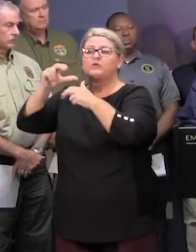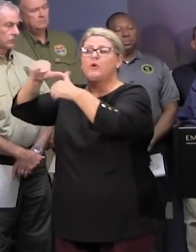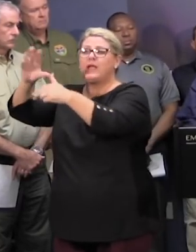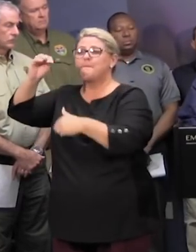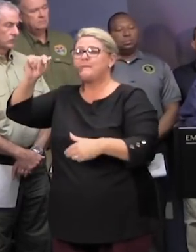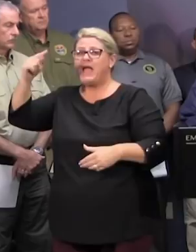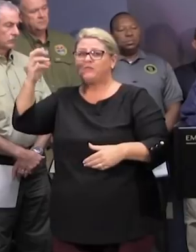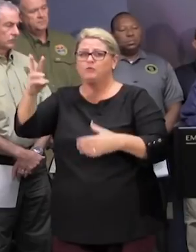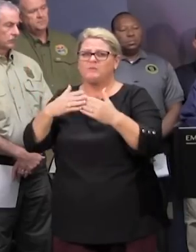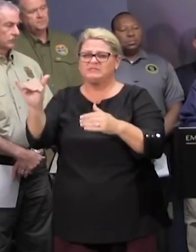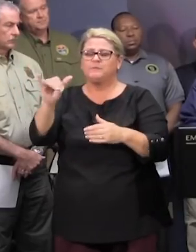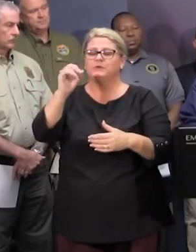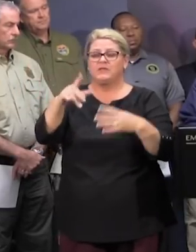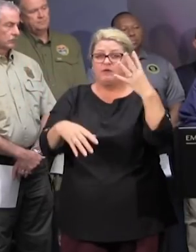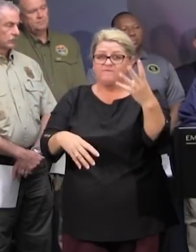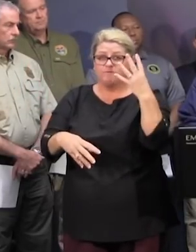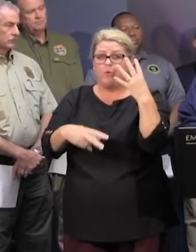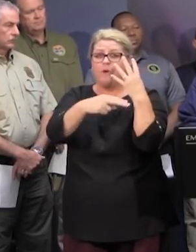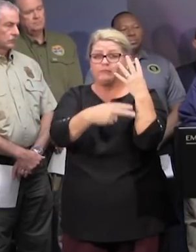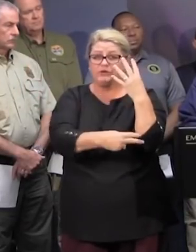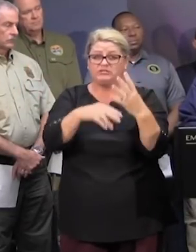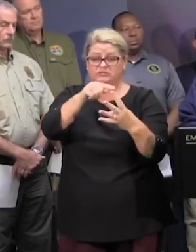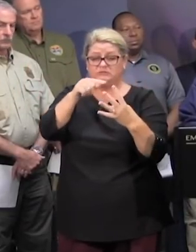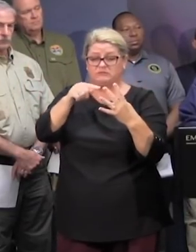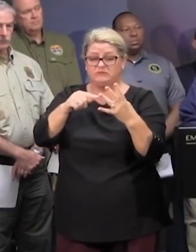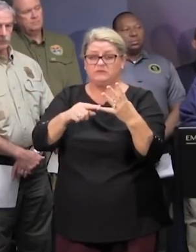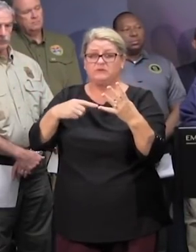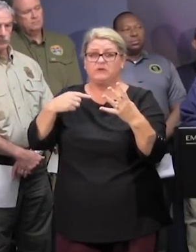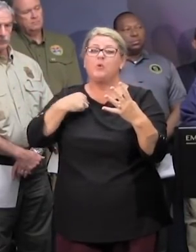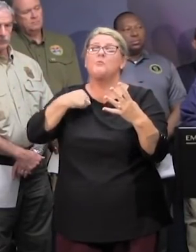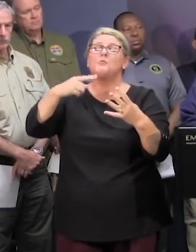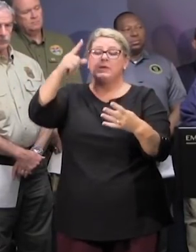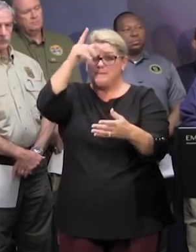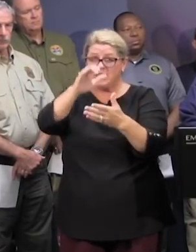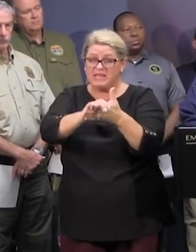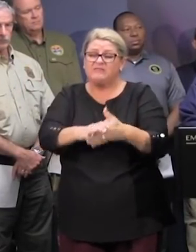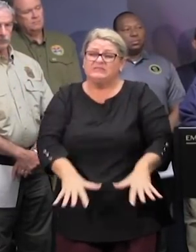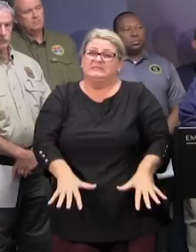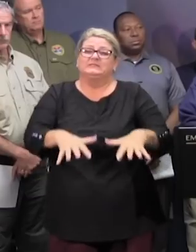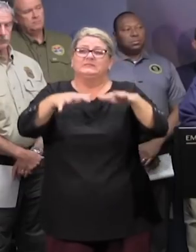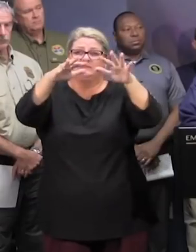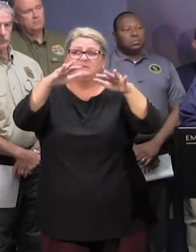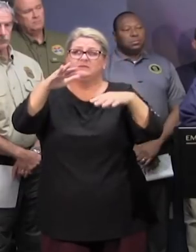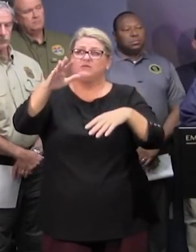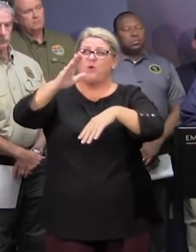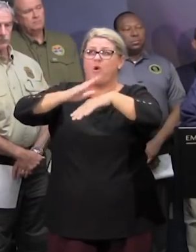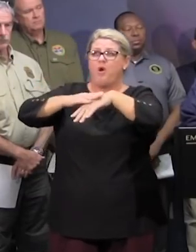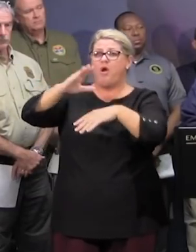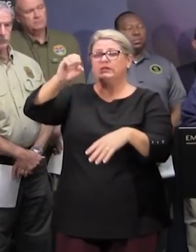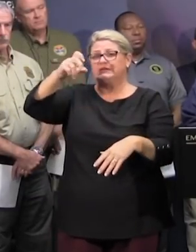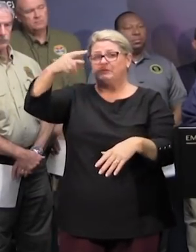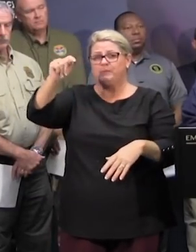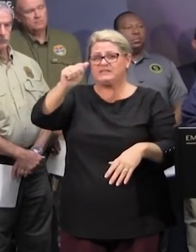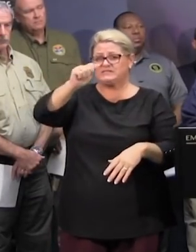matthew those those four bridges we predict will be overtopped by floodwaters sometime late on the 17th possibly